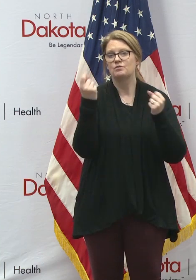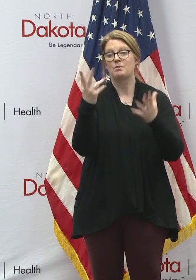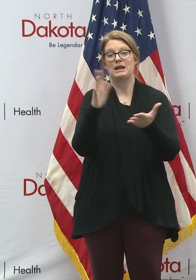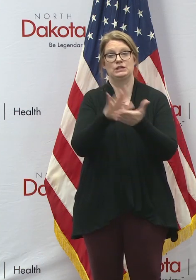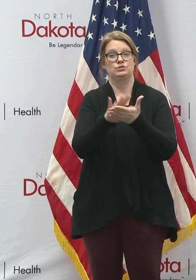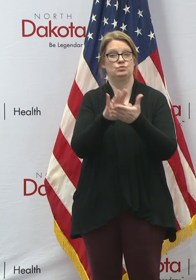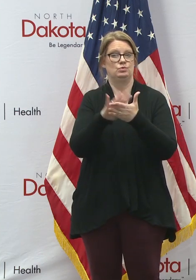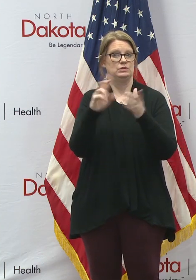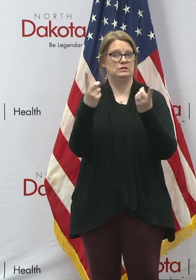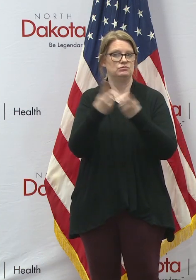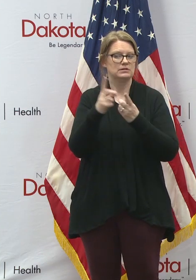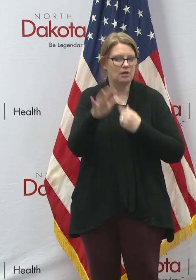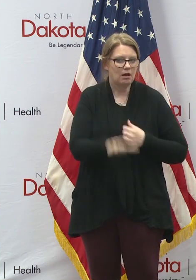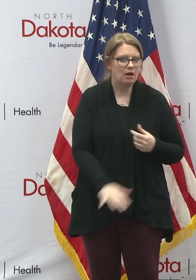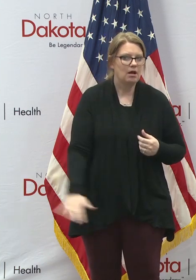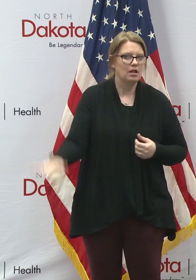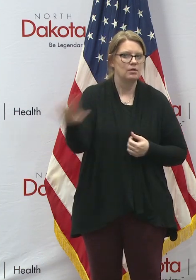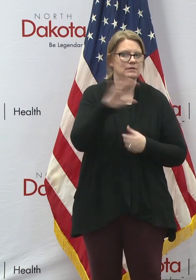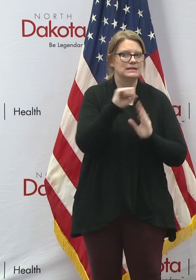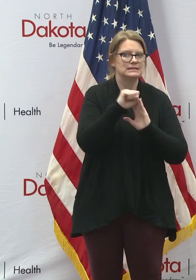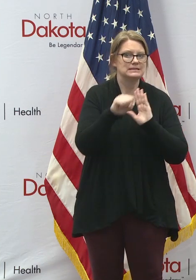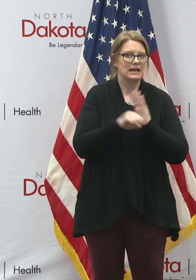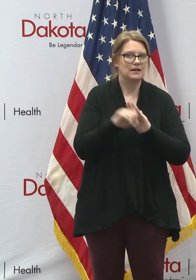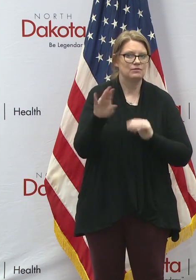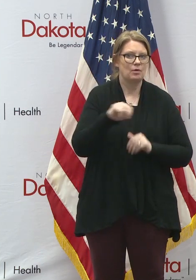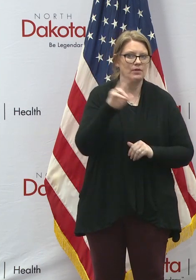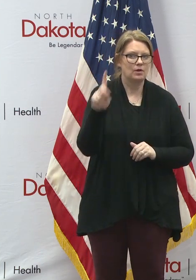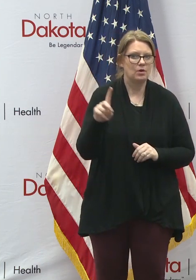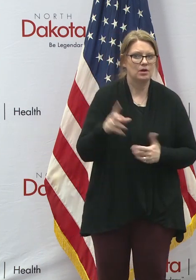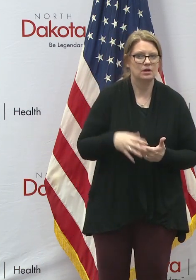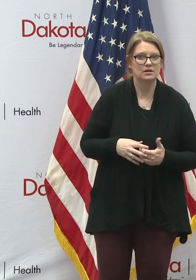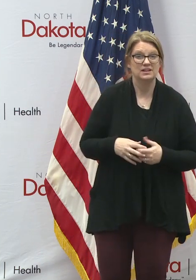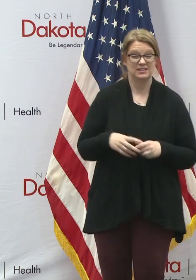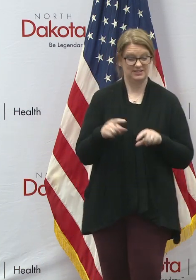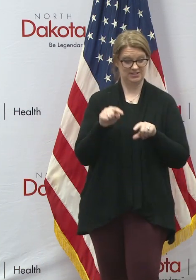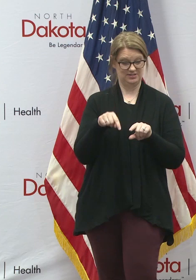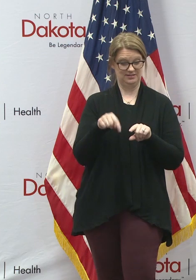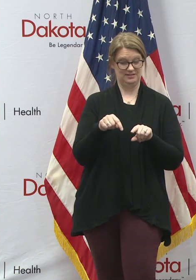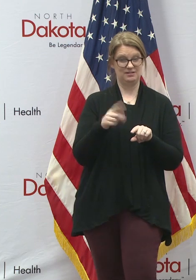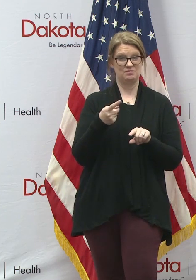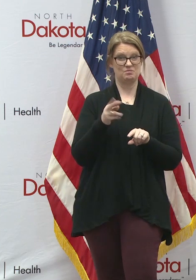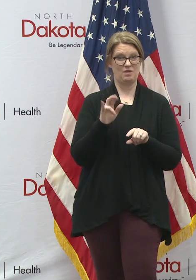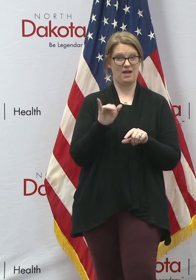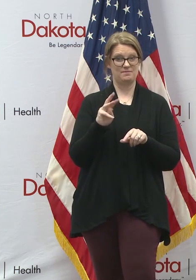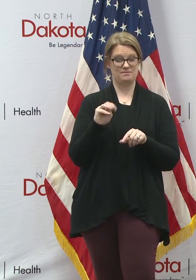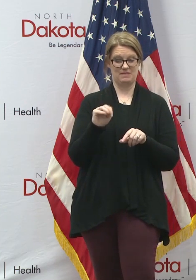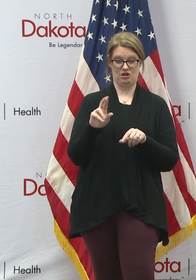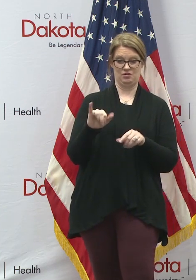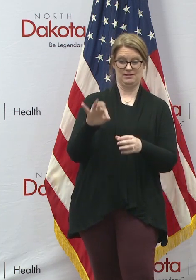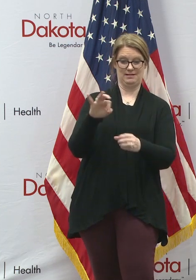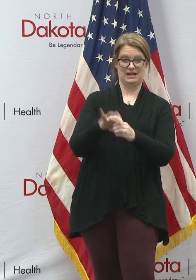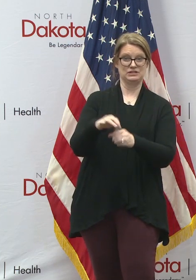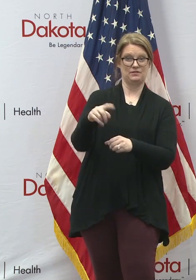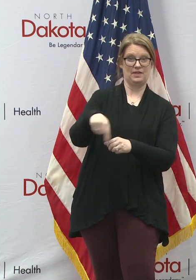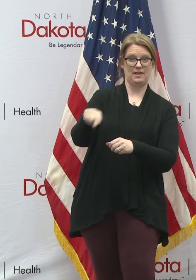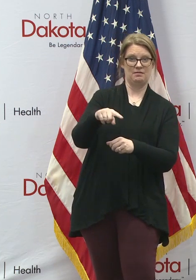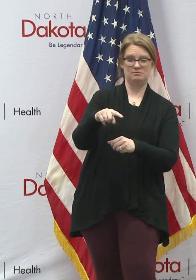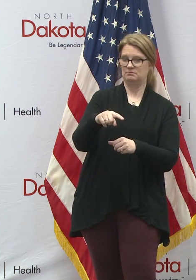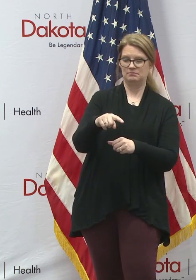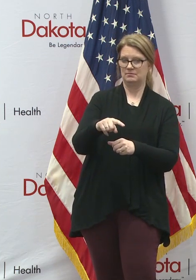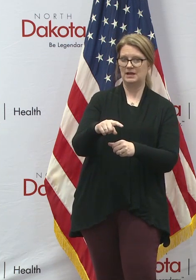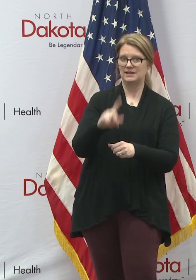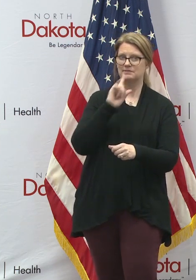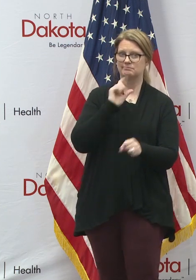districts in the state of North Dakota. So this is not a primary election for them. That is their election.